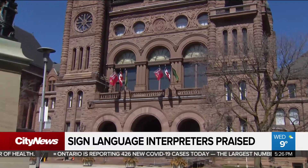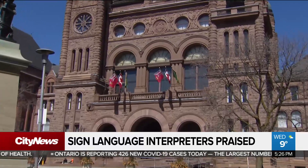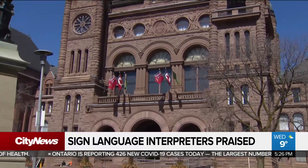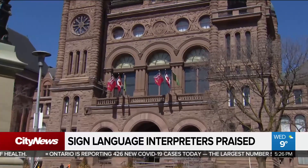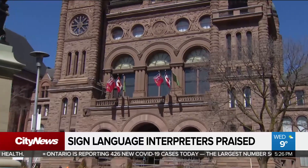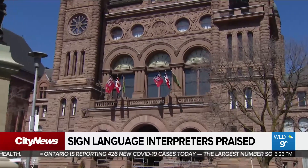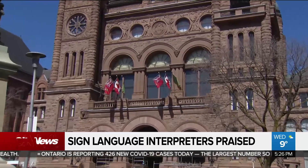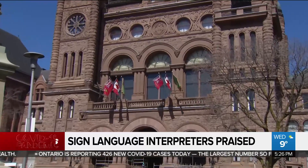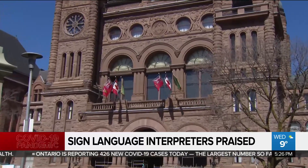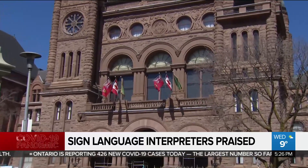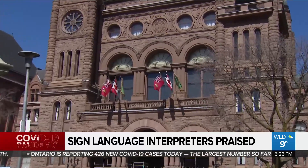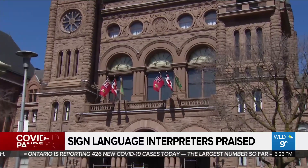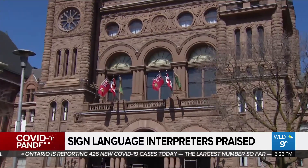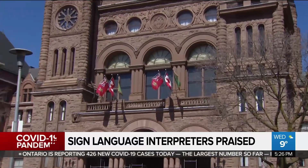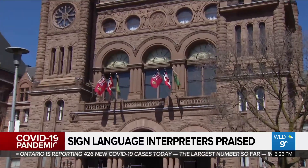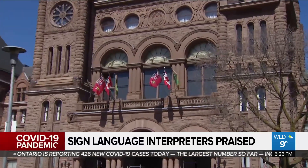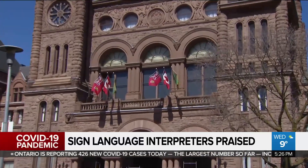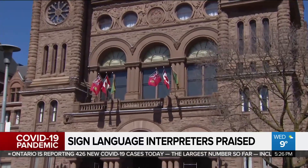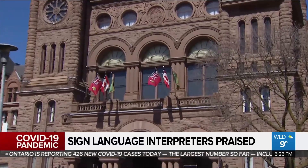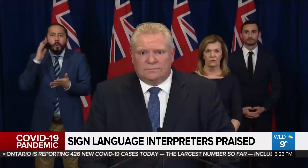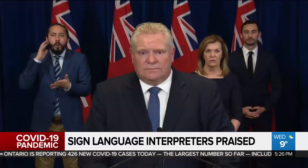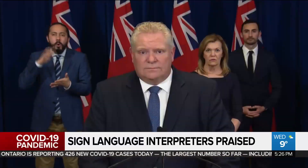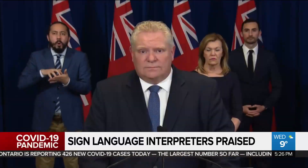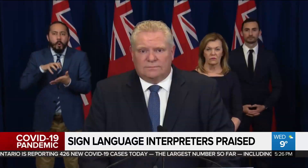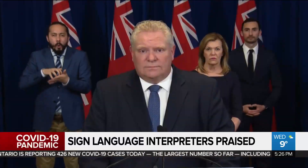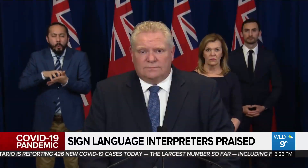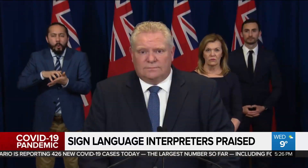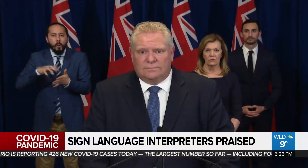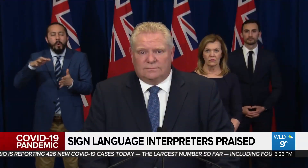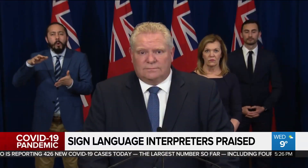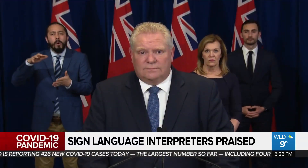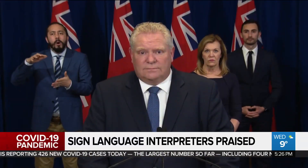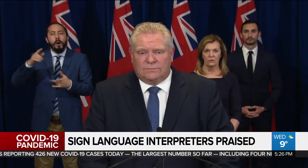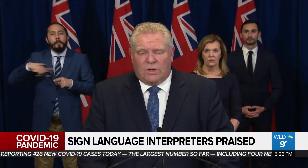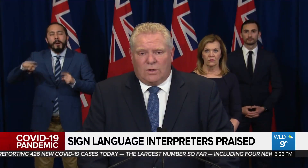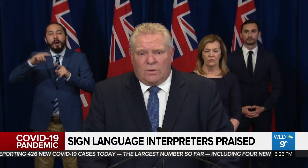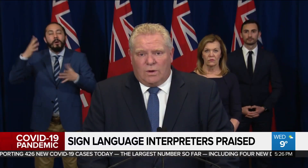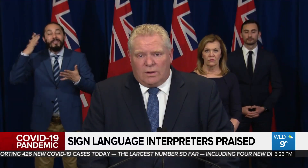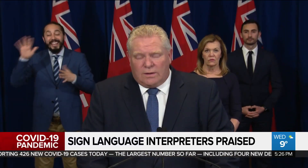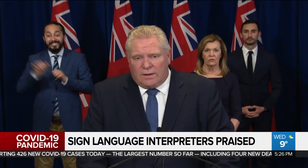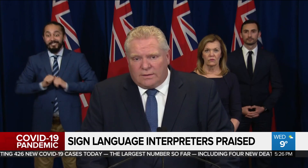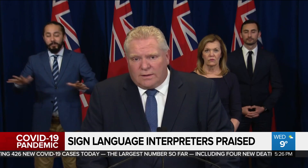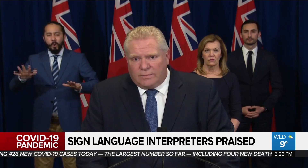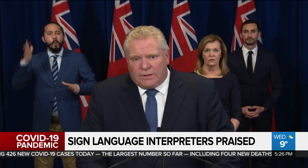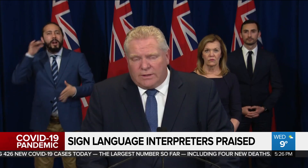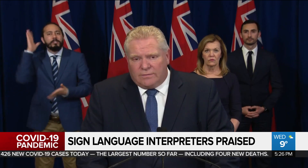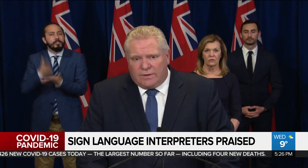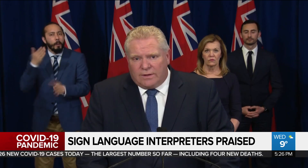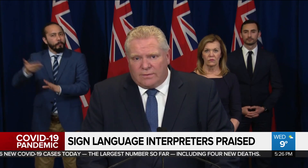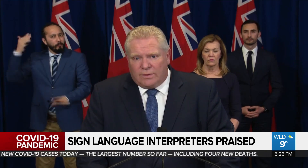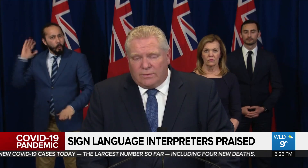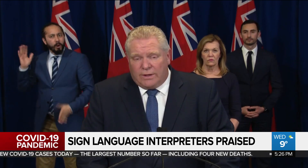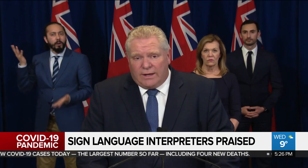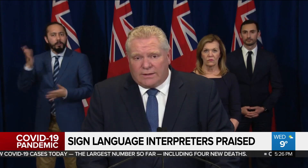more awareness to the needs for the deaf and to sign language. At Queen's Park, Audra Browne, City News.